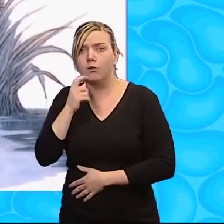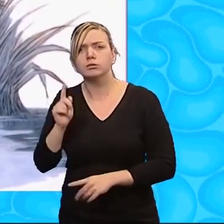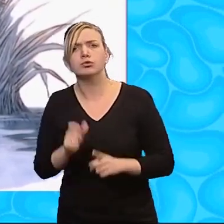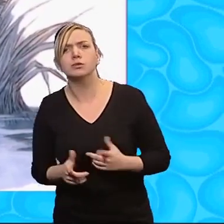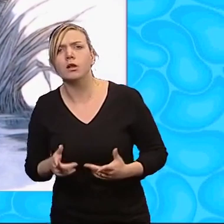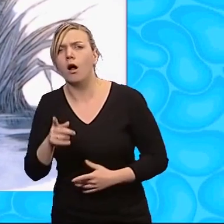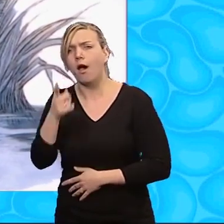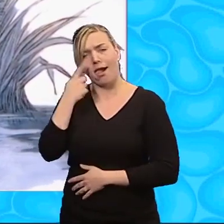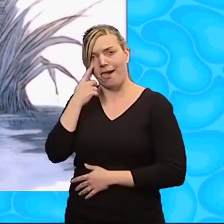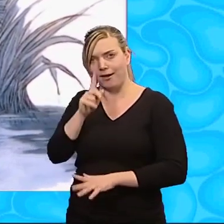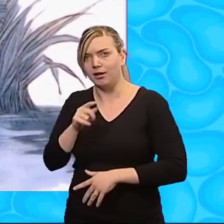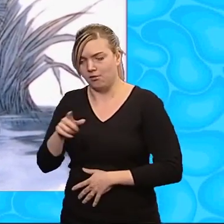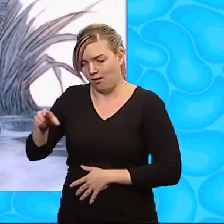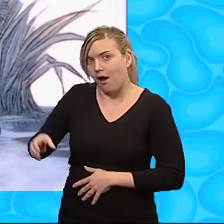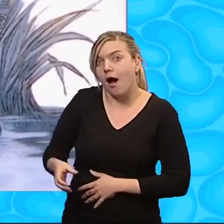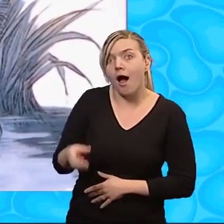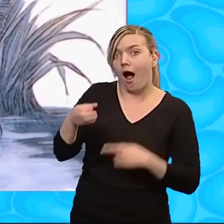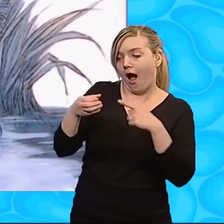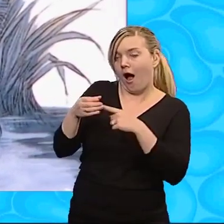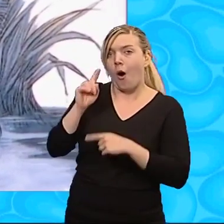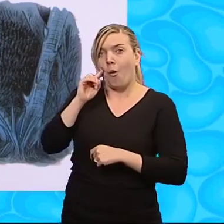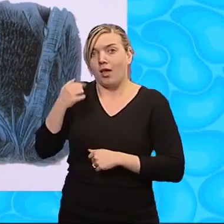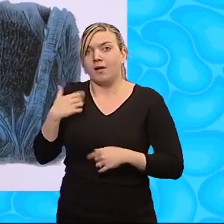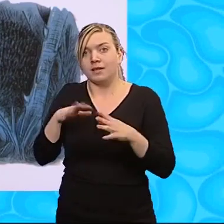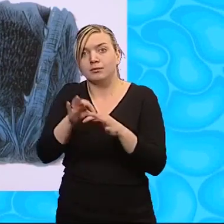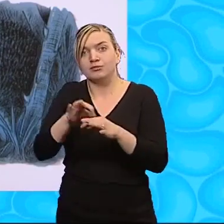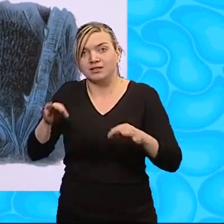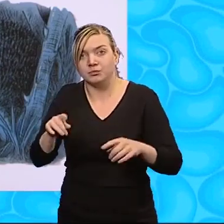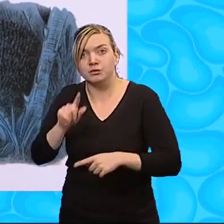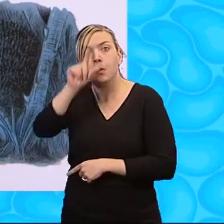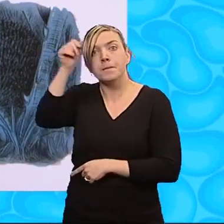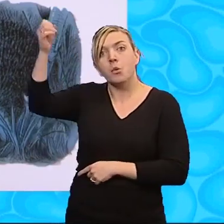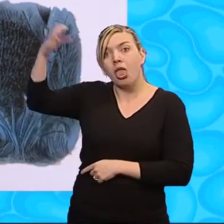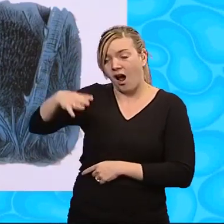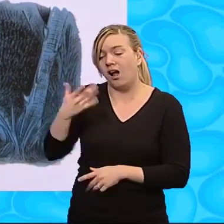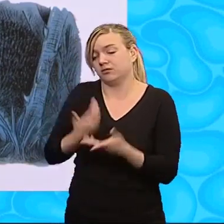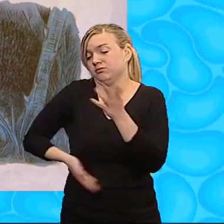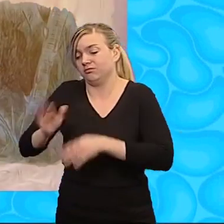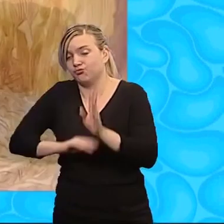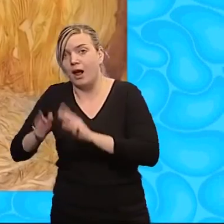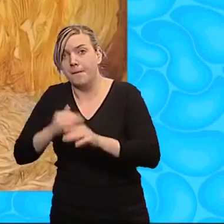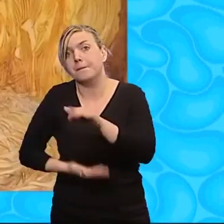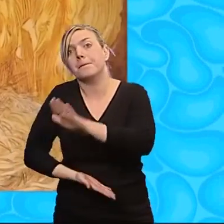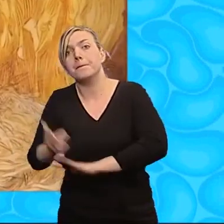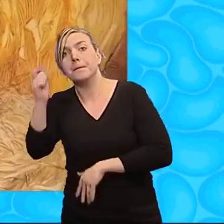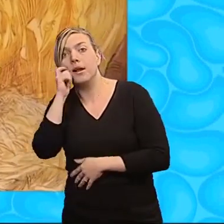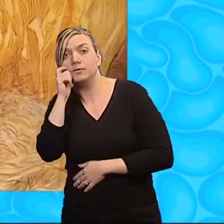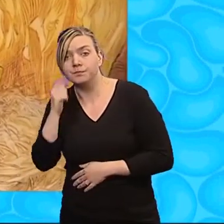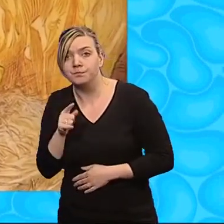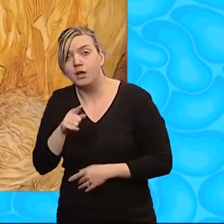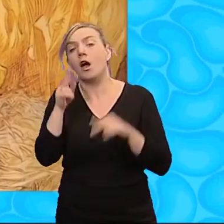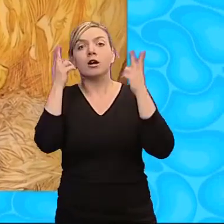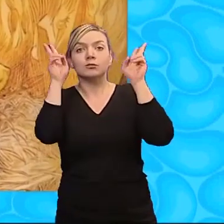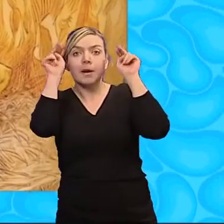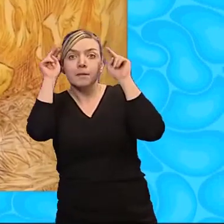A bottle of moonlight shall be my present, he said. Then he wrapped it up and went to bed. Rabbit woke early, too